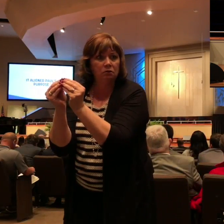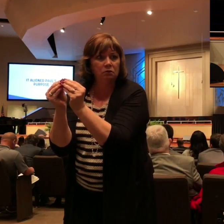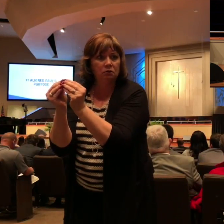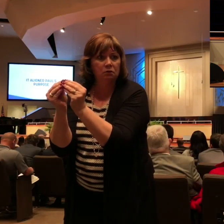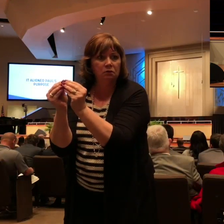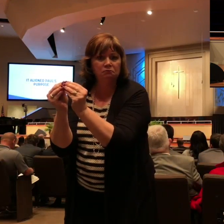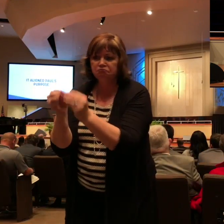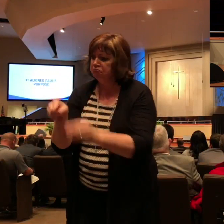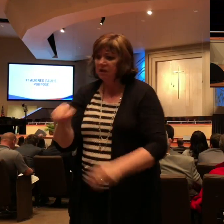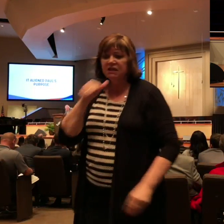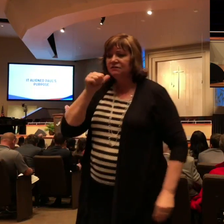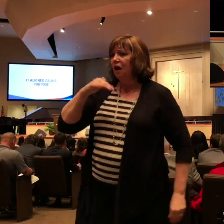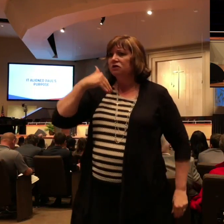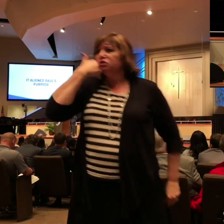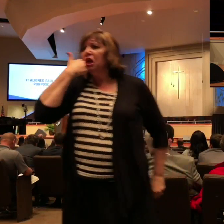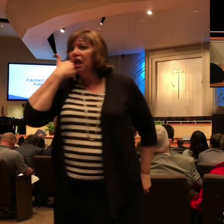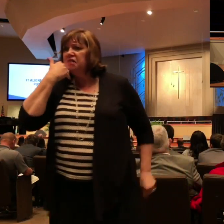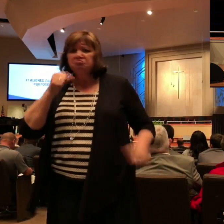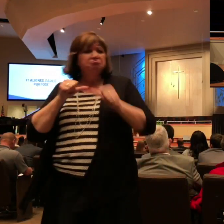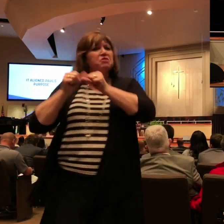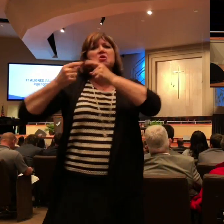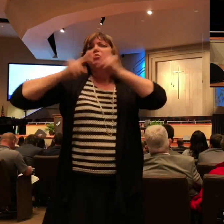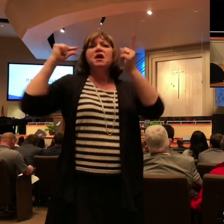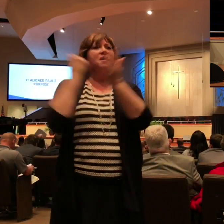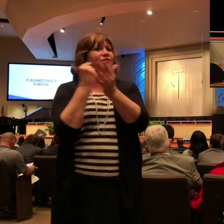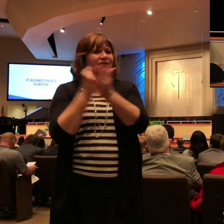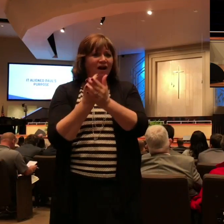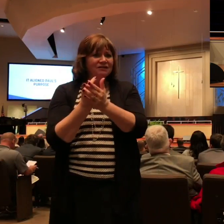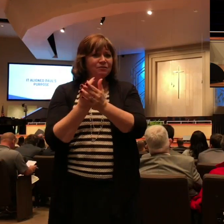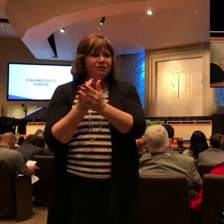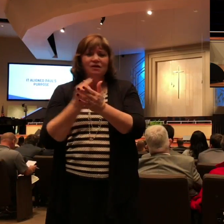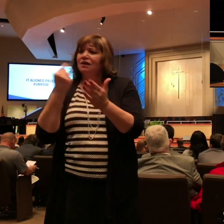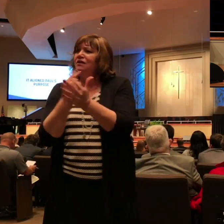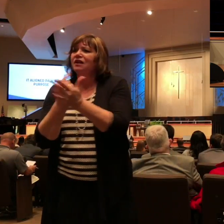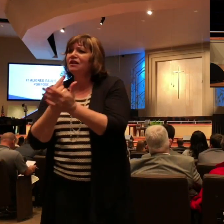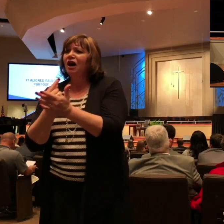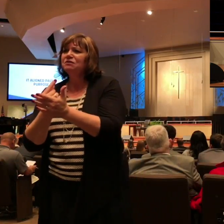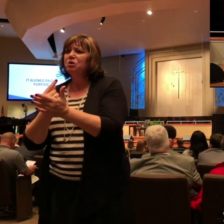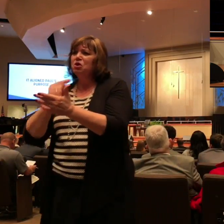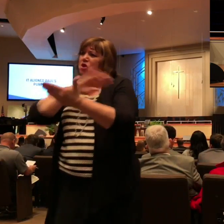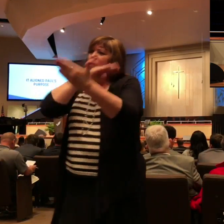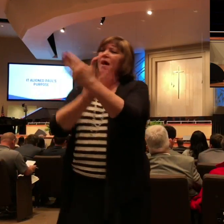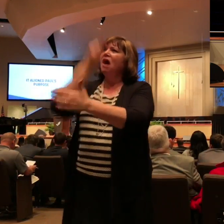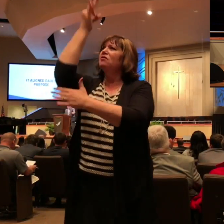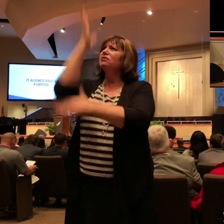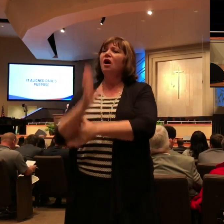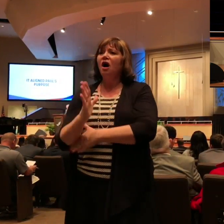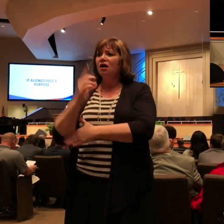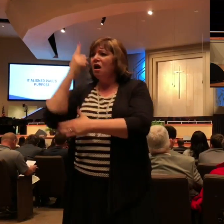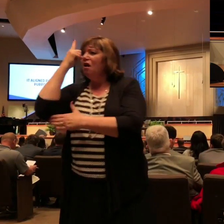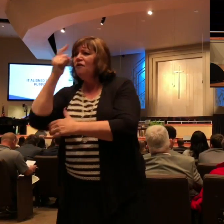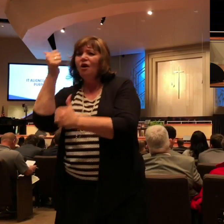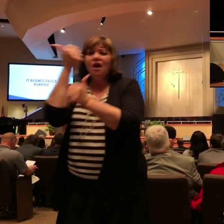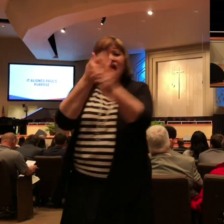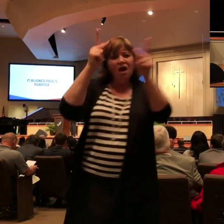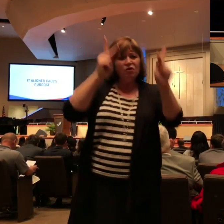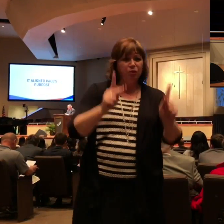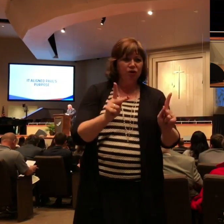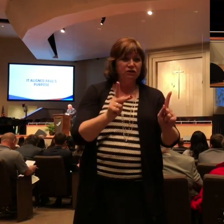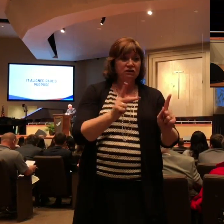said I'm not ashamed of the gospel of Christ for it is the power of God unto salvation to everyone that believe it to the Jew first and also to the Greek Paul